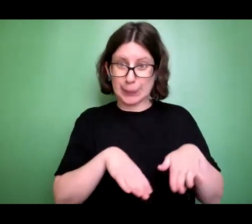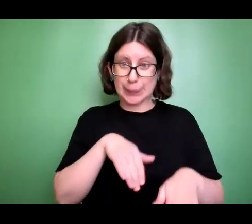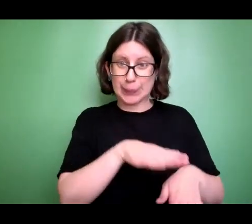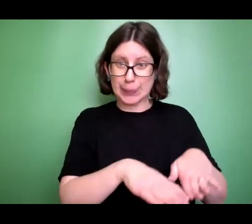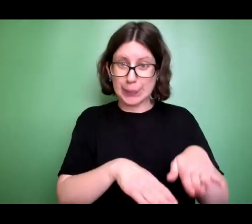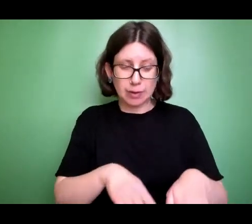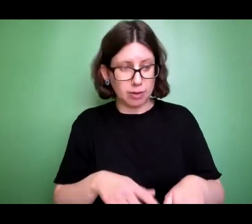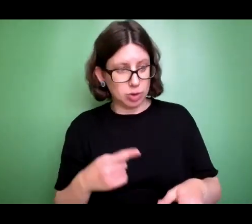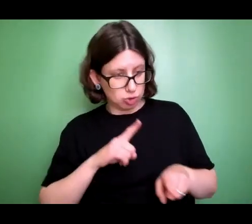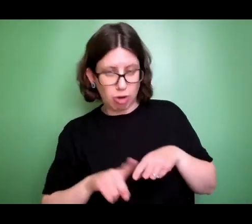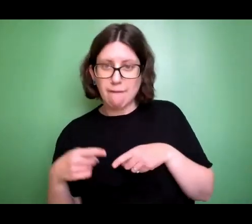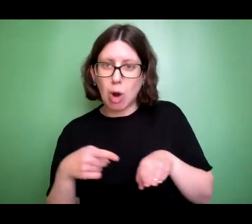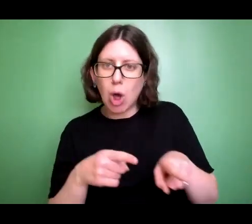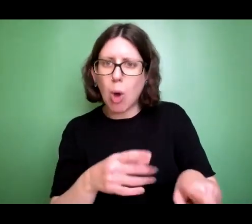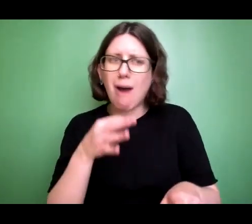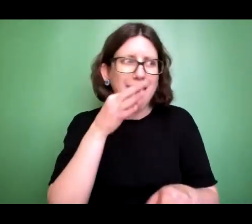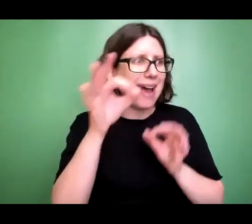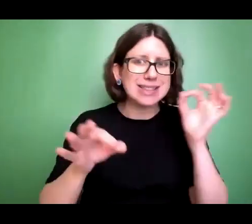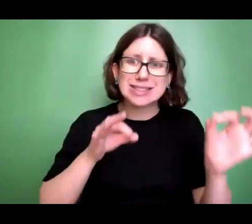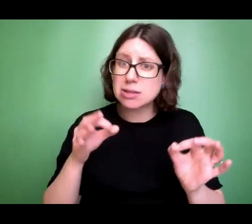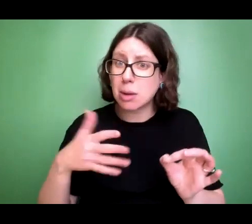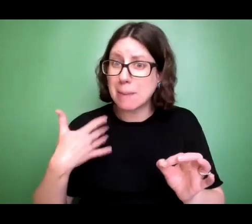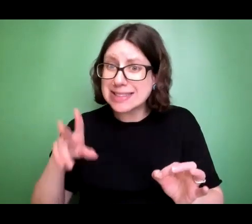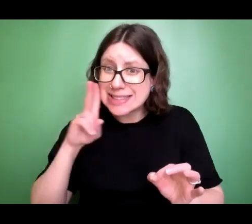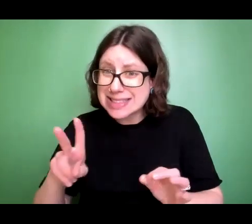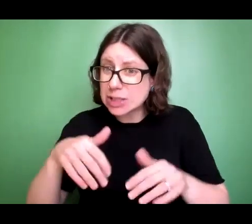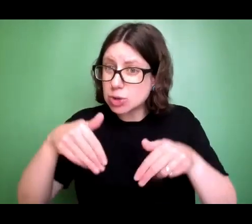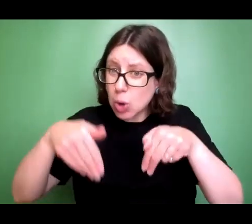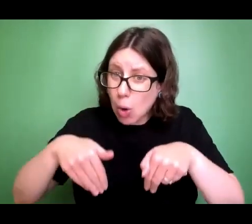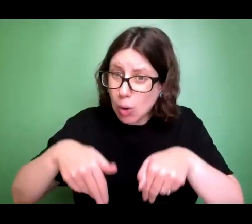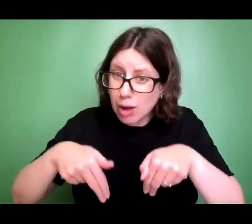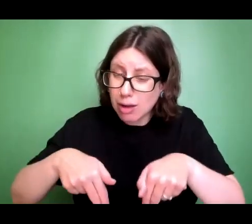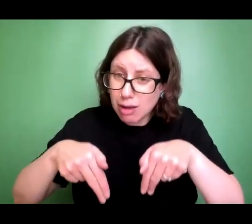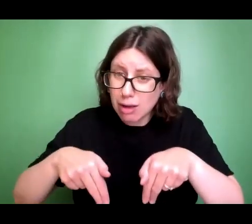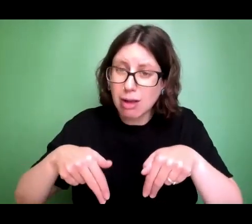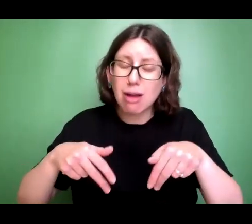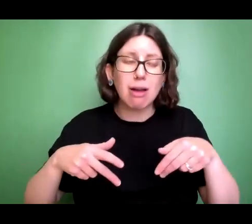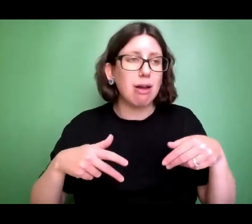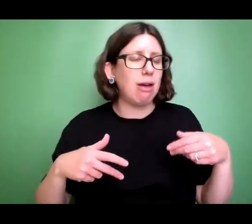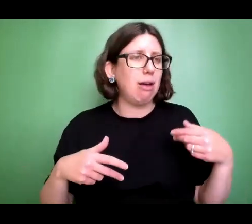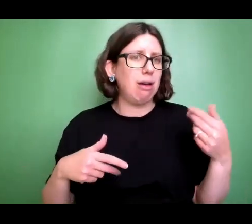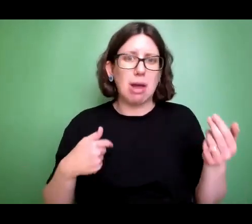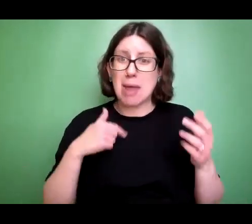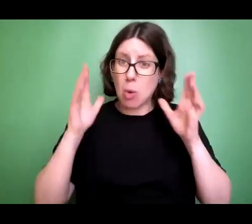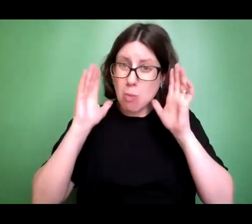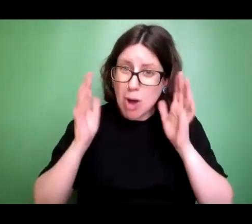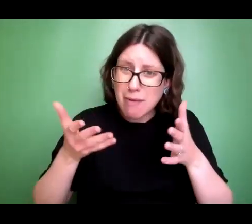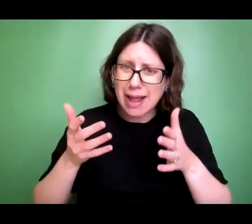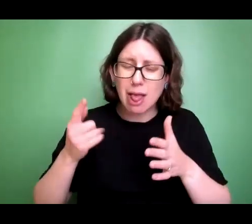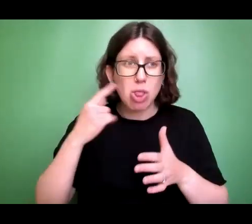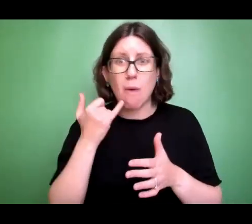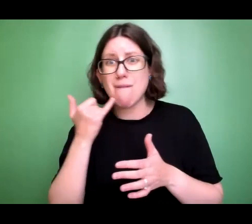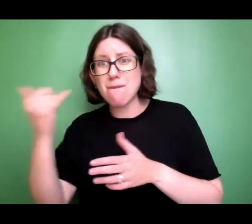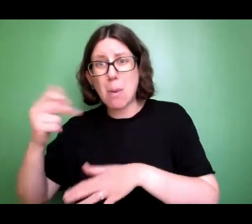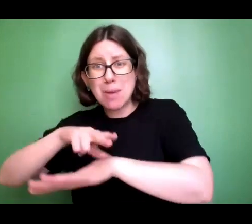if anyone had spotted her. But no one had seen anything. I started to get so worried that I was even going to call the police to